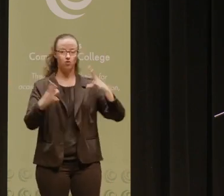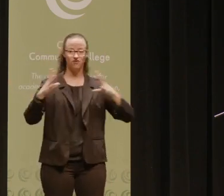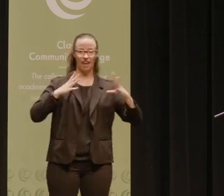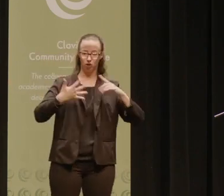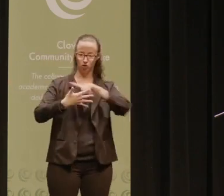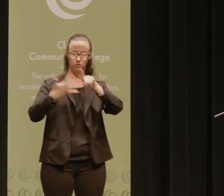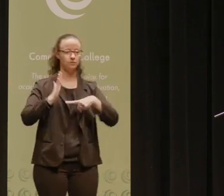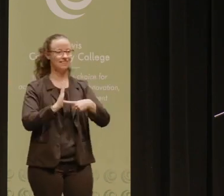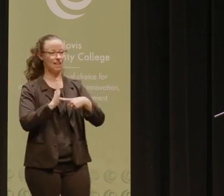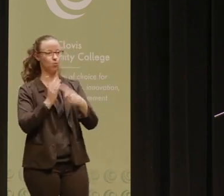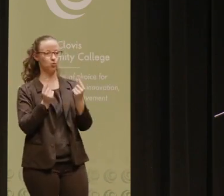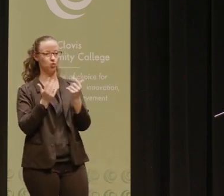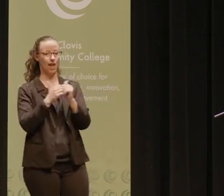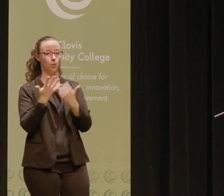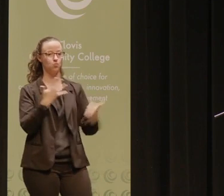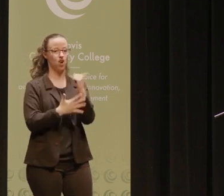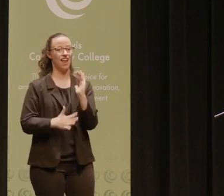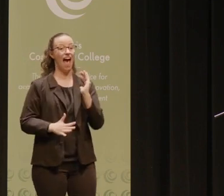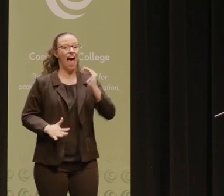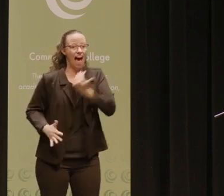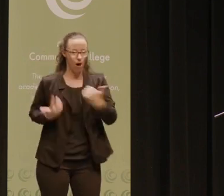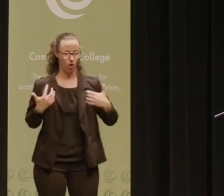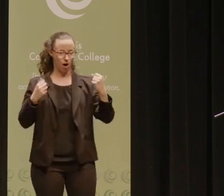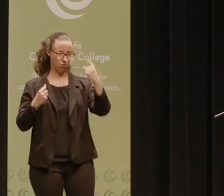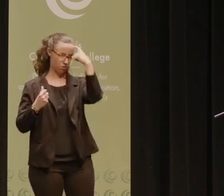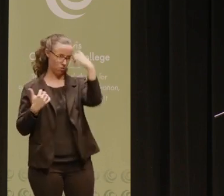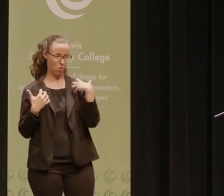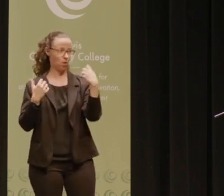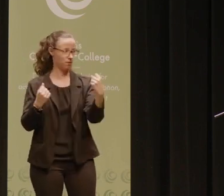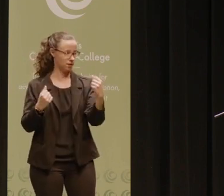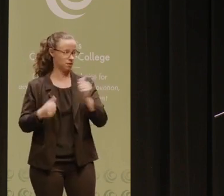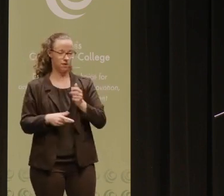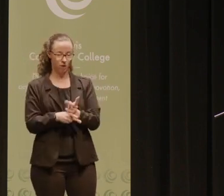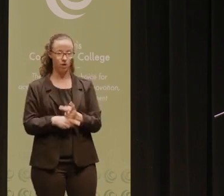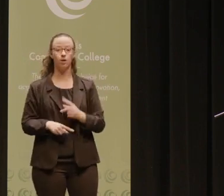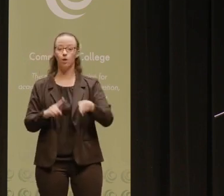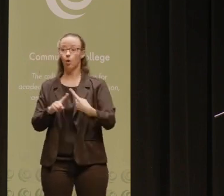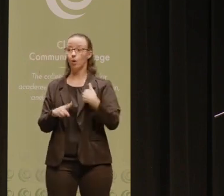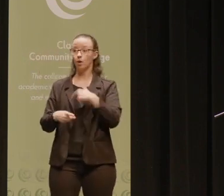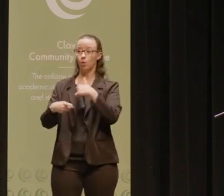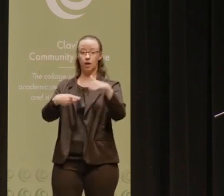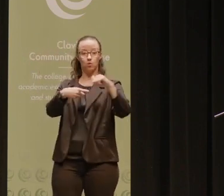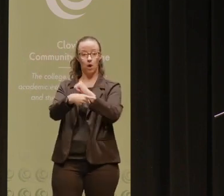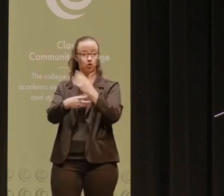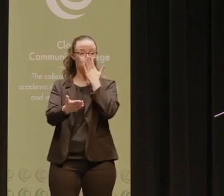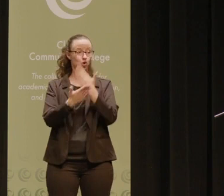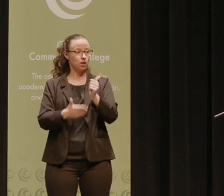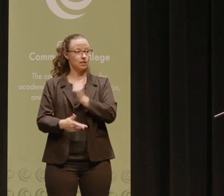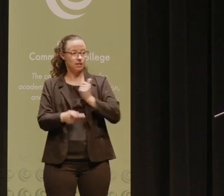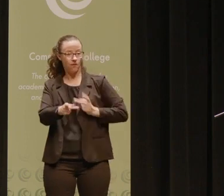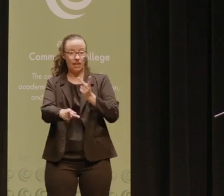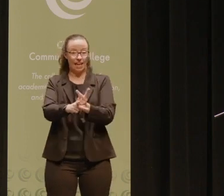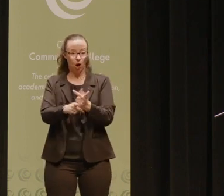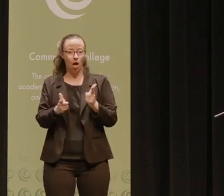of things that we can do to prioritize our health and our wellness and our self-care. And when we practice good self-care,